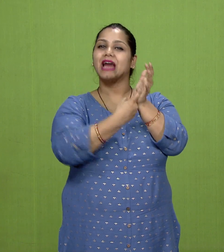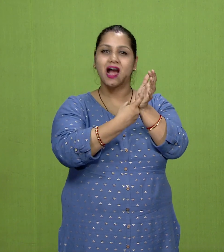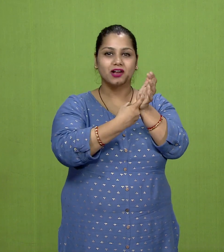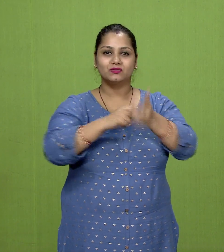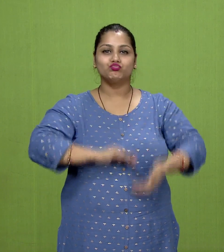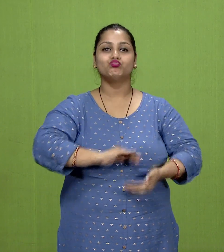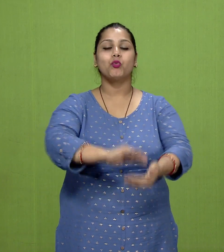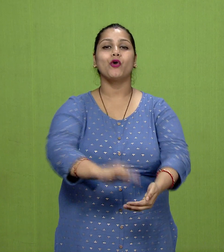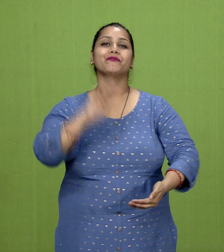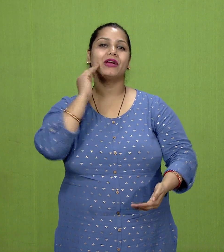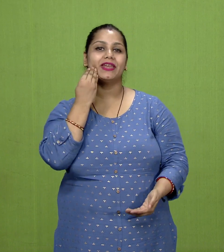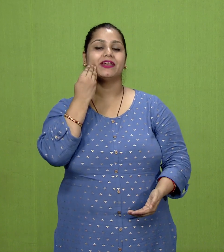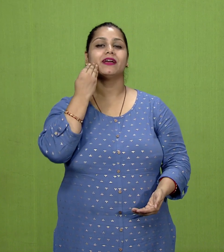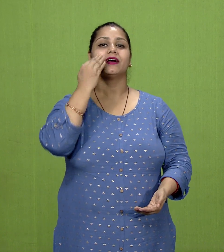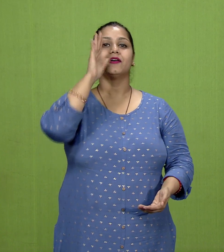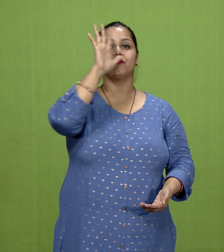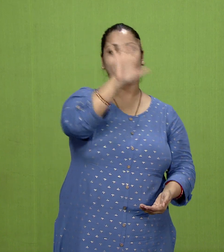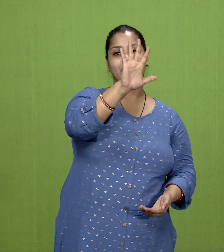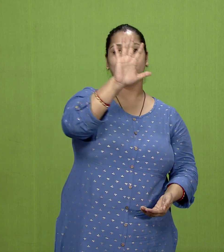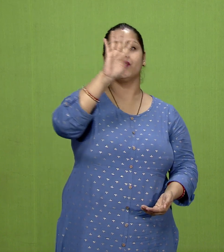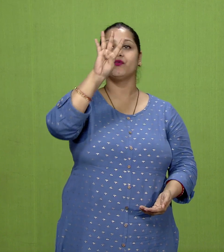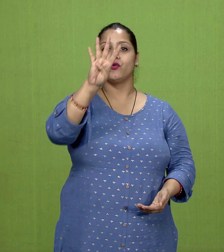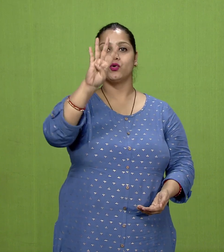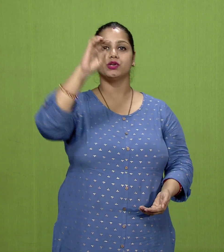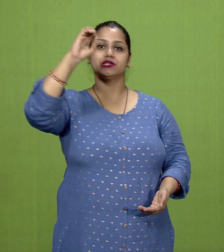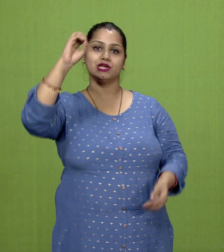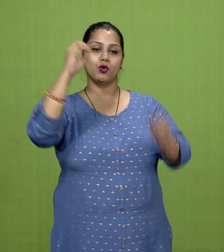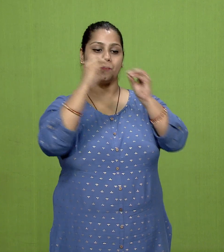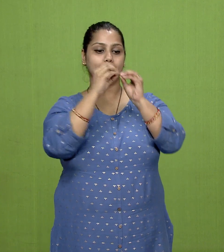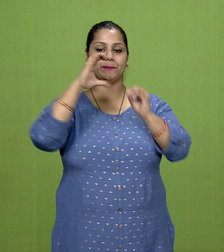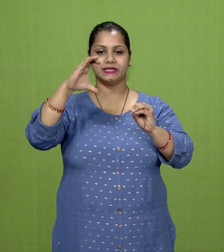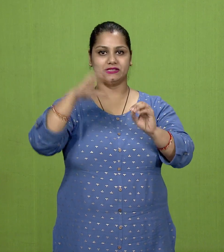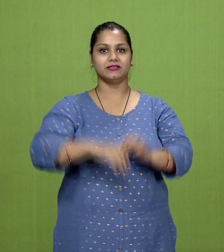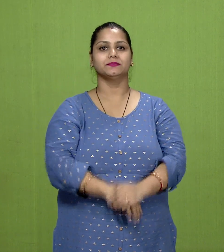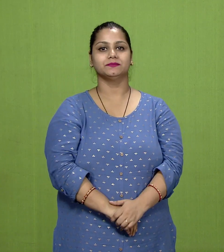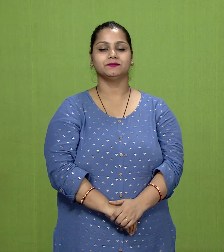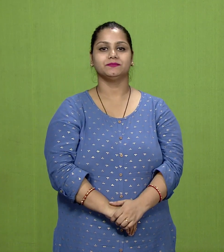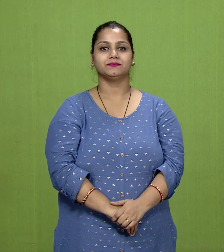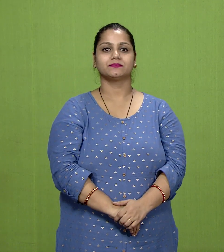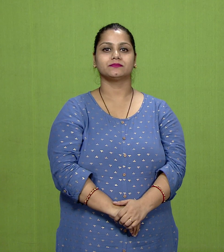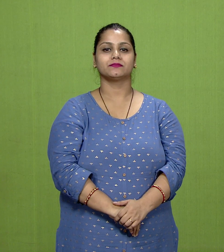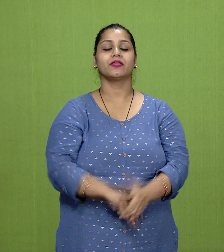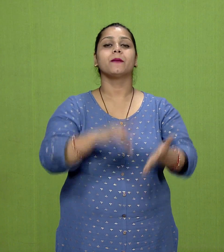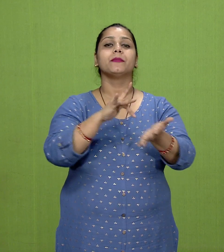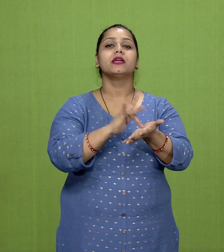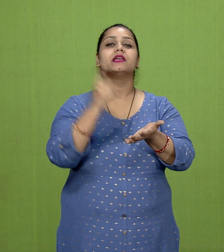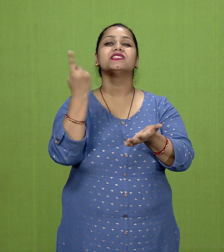at Kundagram